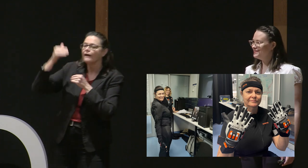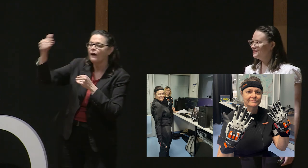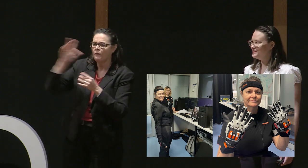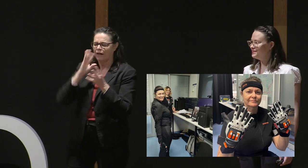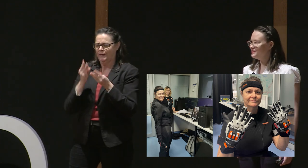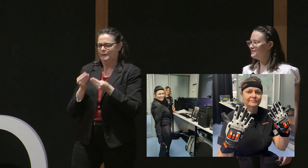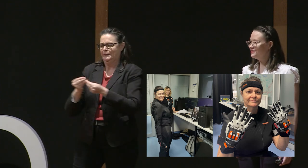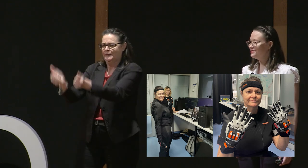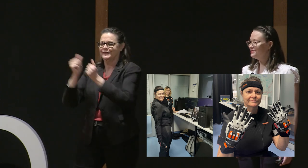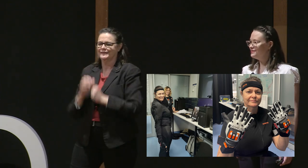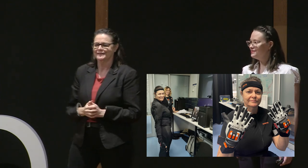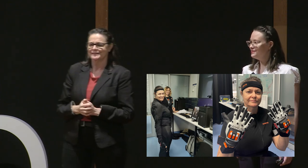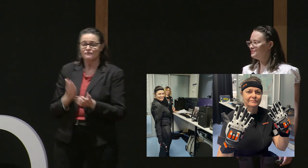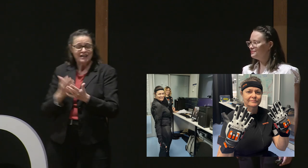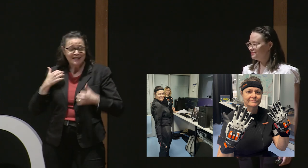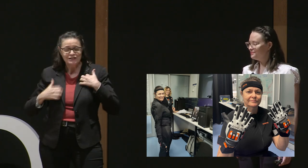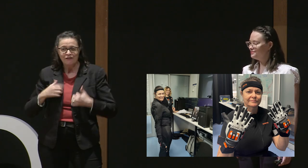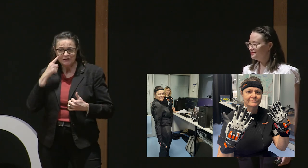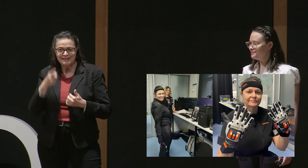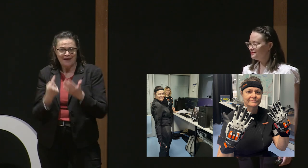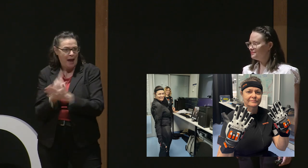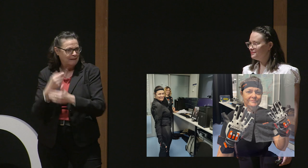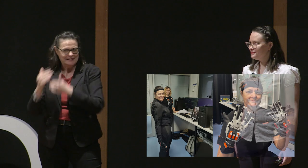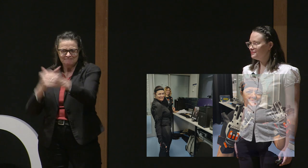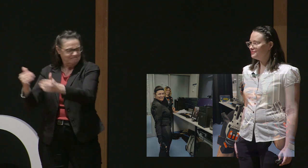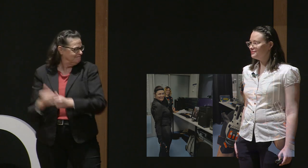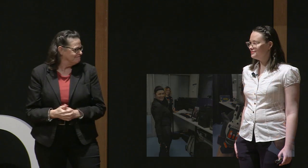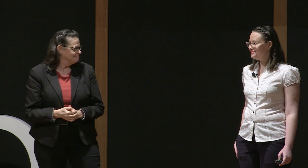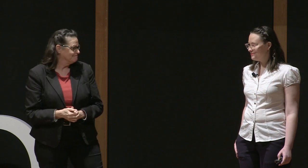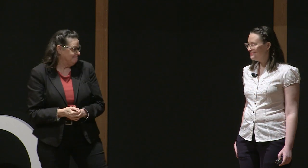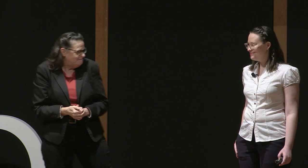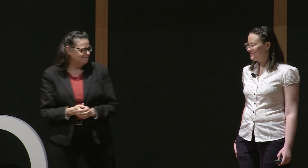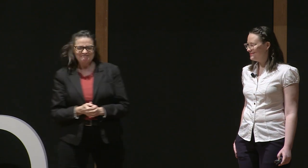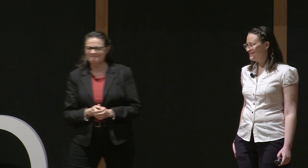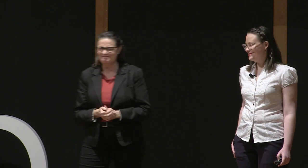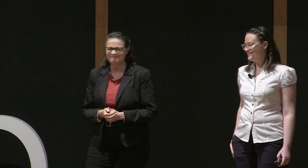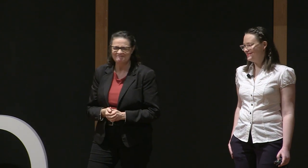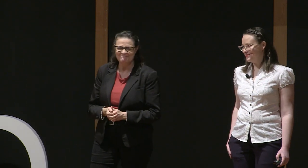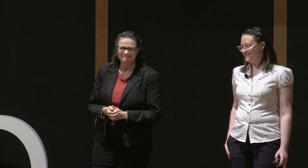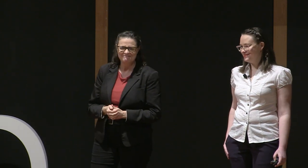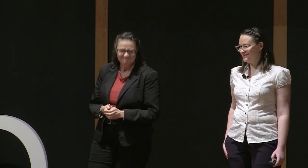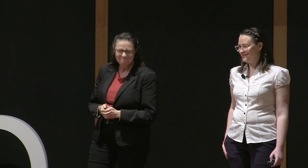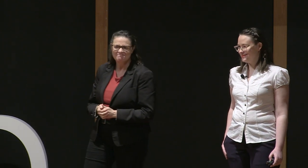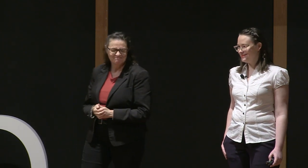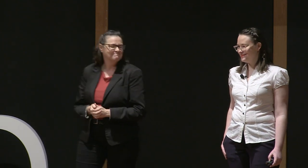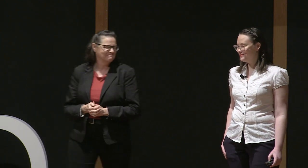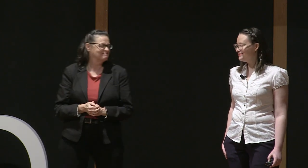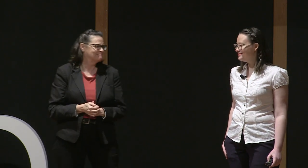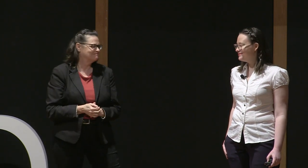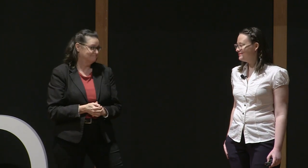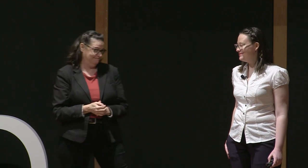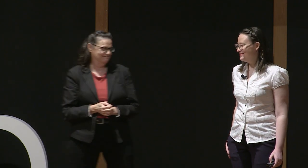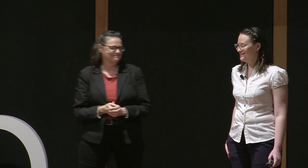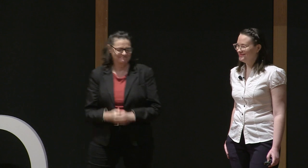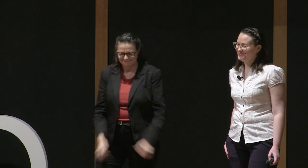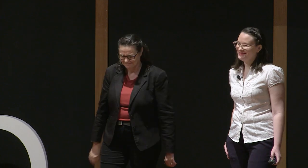But over time, we're definitely going to see some improvements there. And it was a learning curve for me to make sure that I could try and improve on how I signed those different